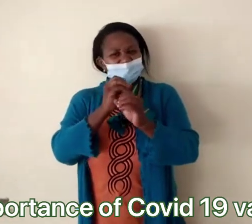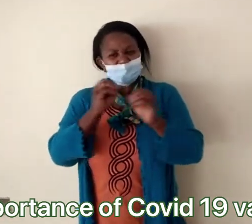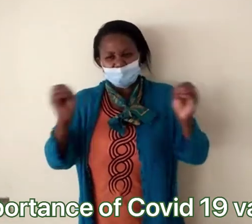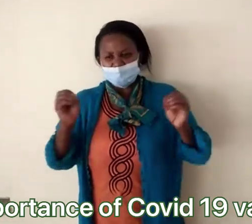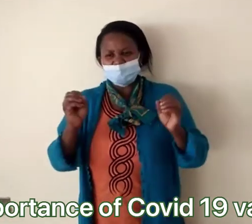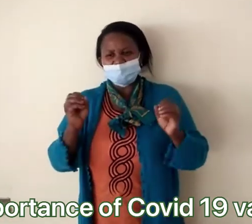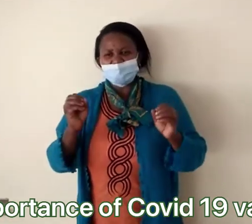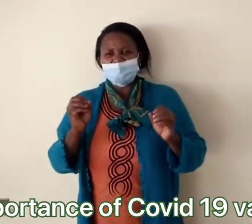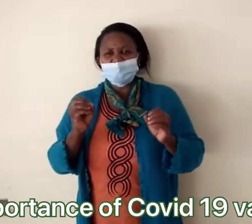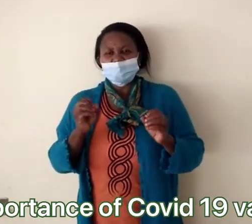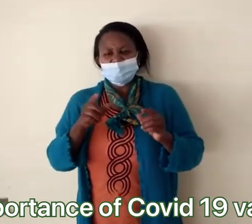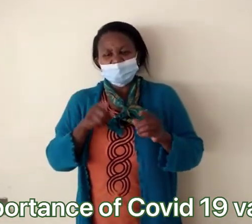no pain.